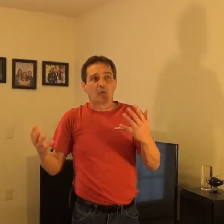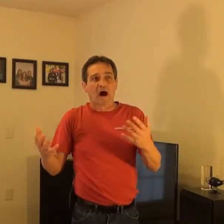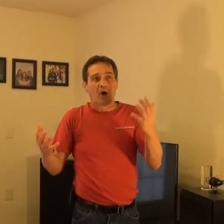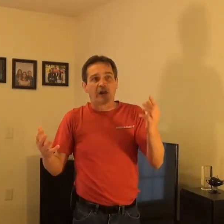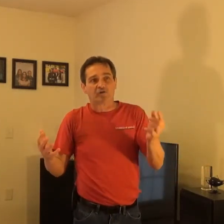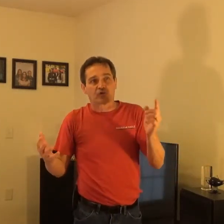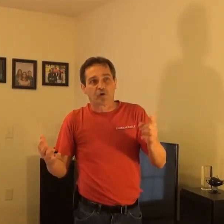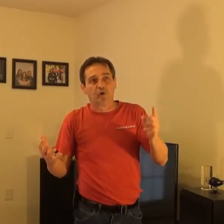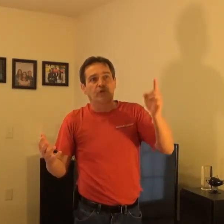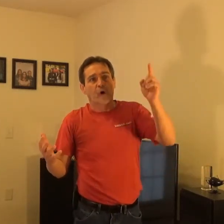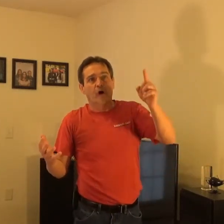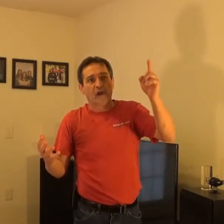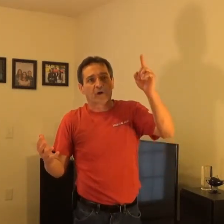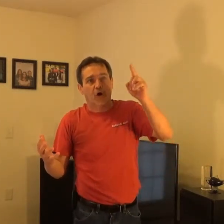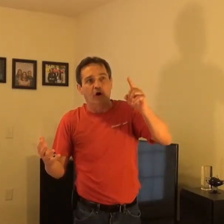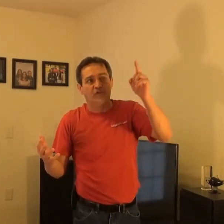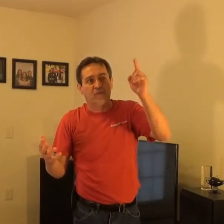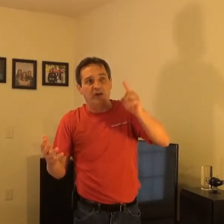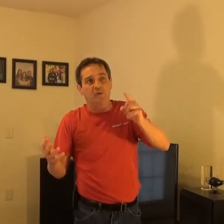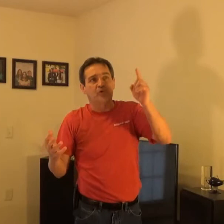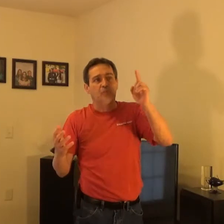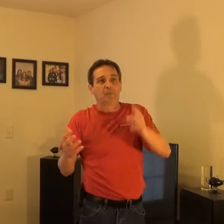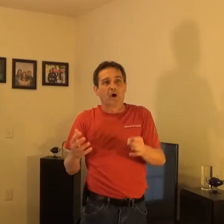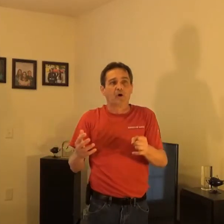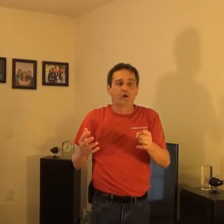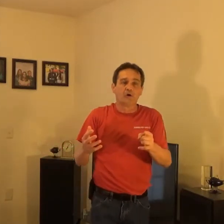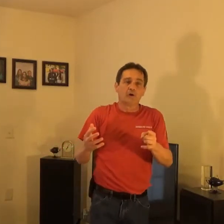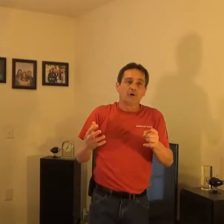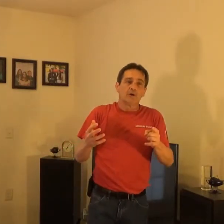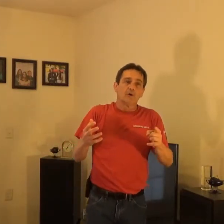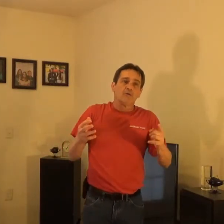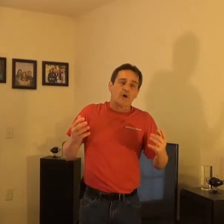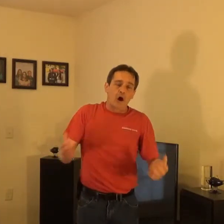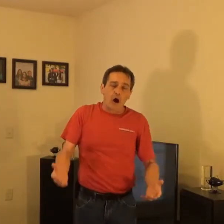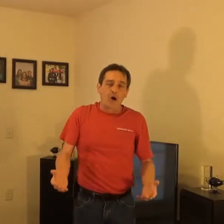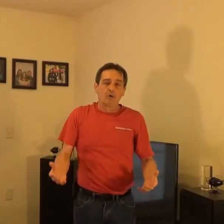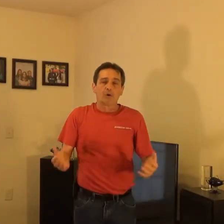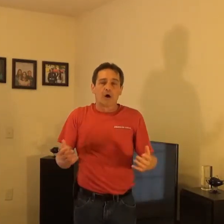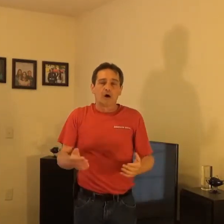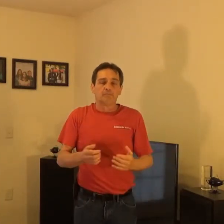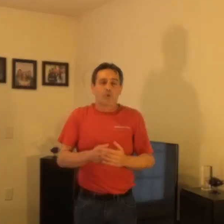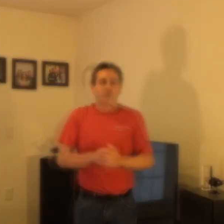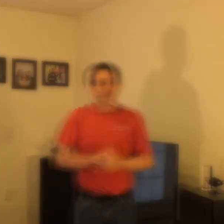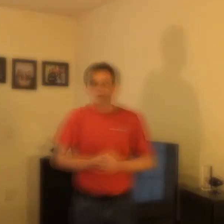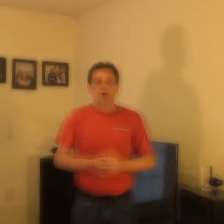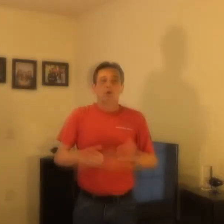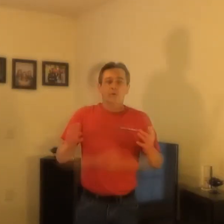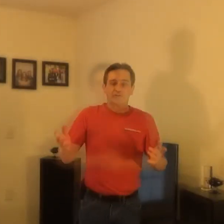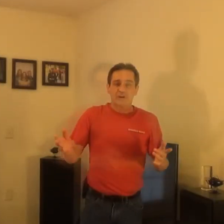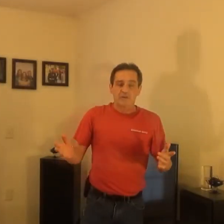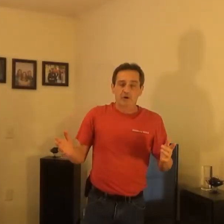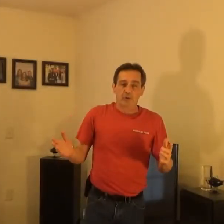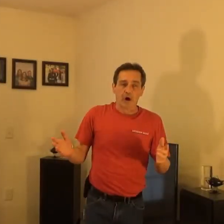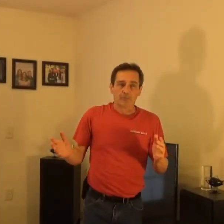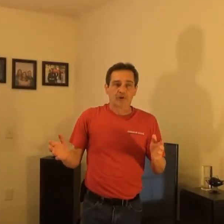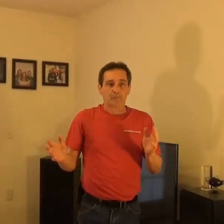and actions murder their own unborn children. We see the corruption of